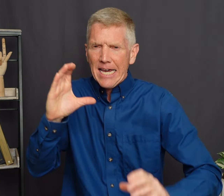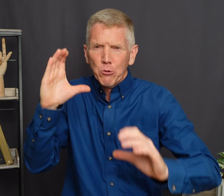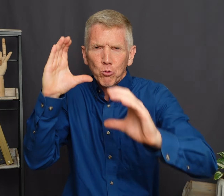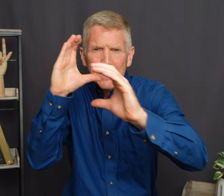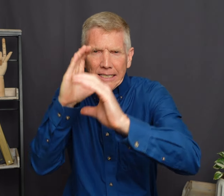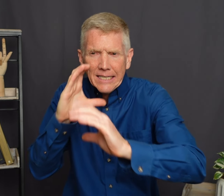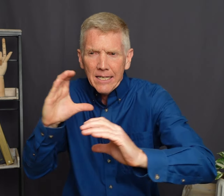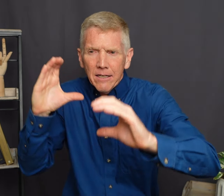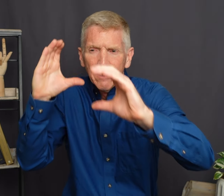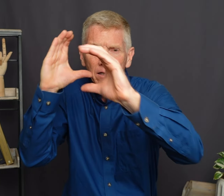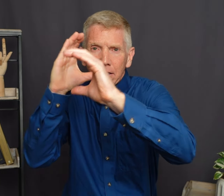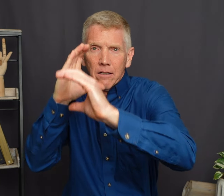can really